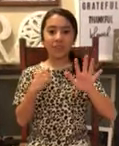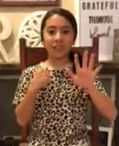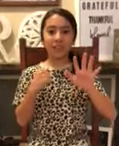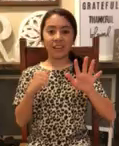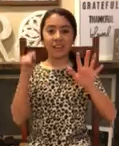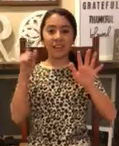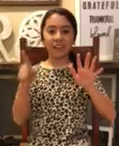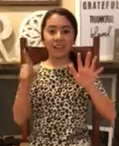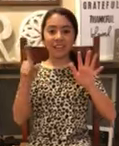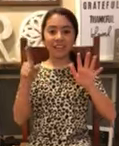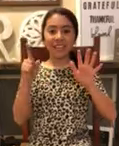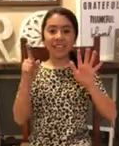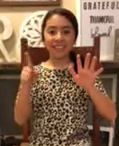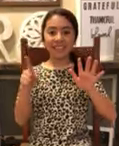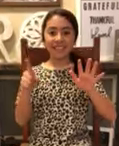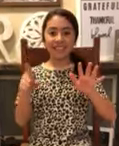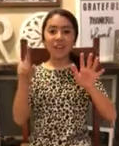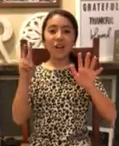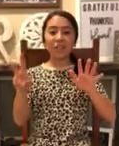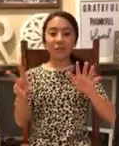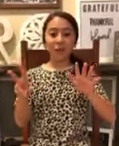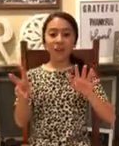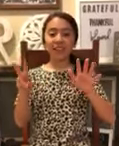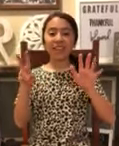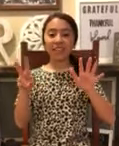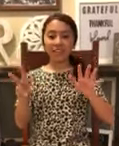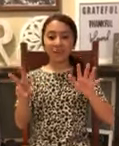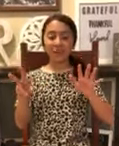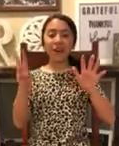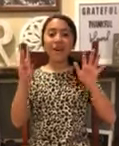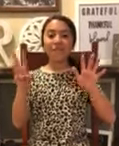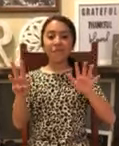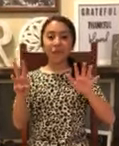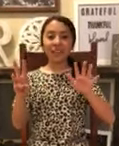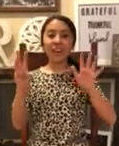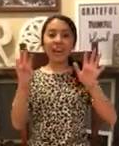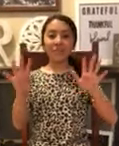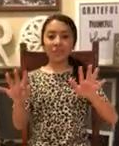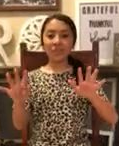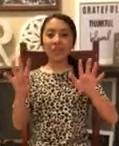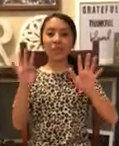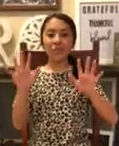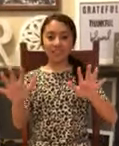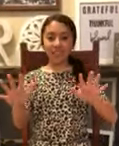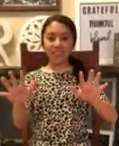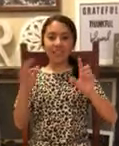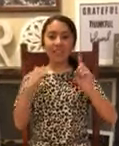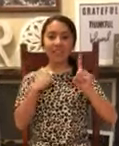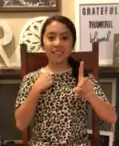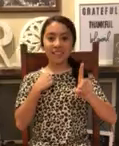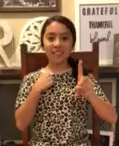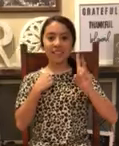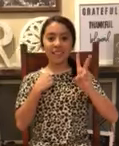30, 36, 42, 48, 54, 16, 66,